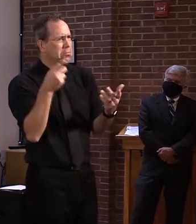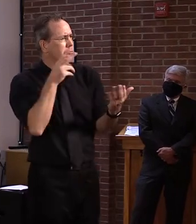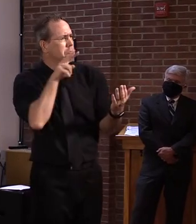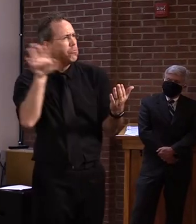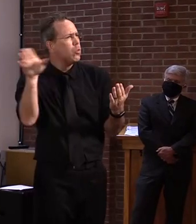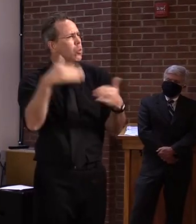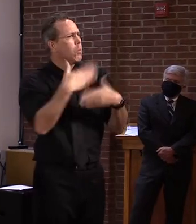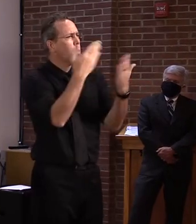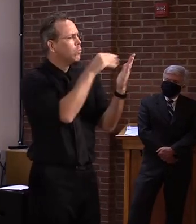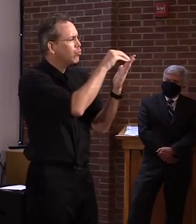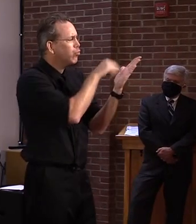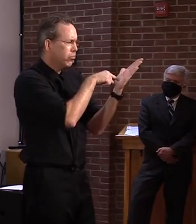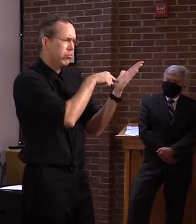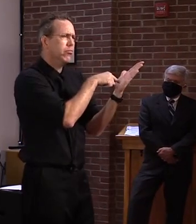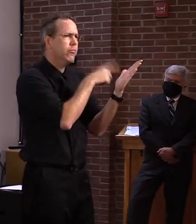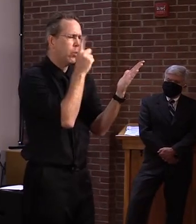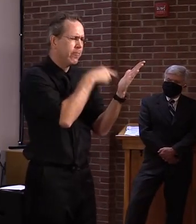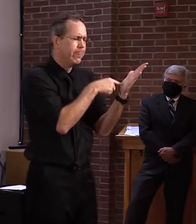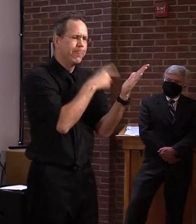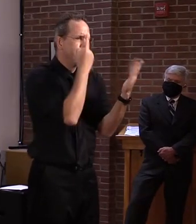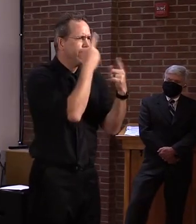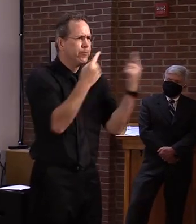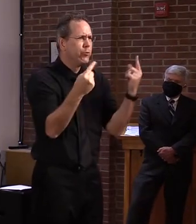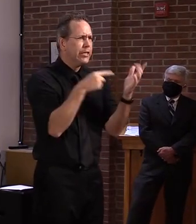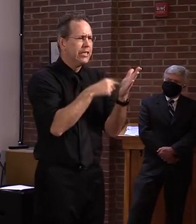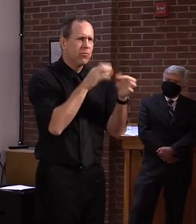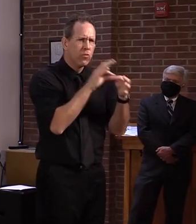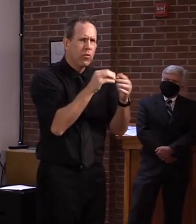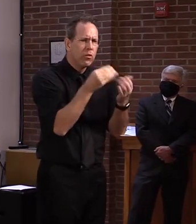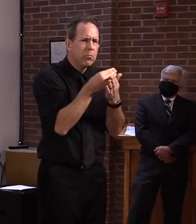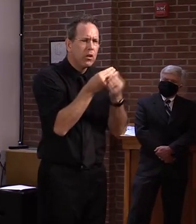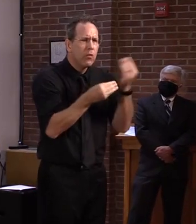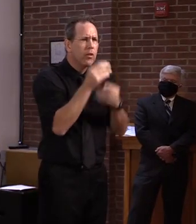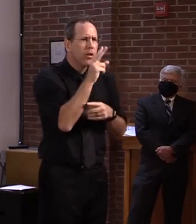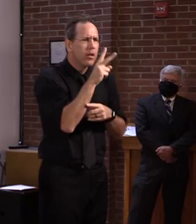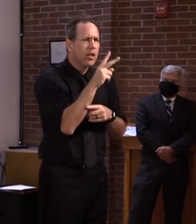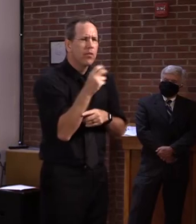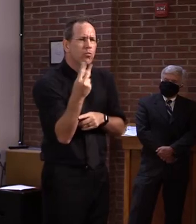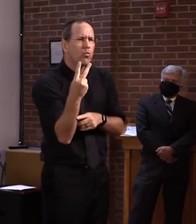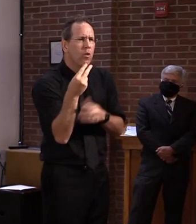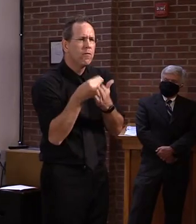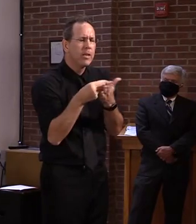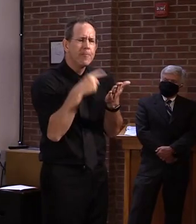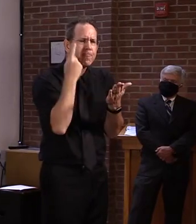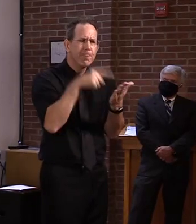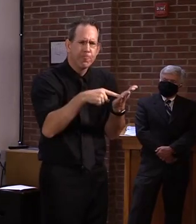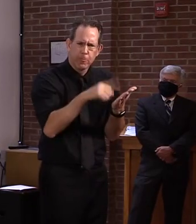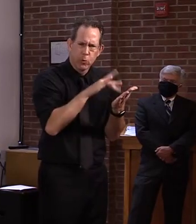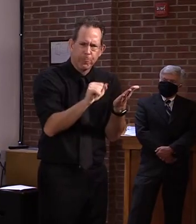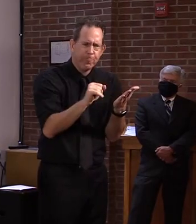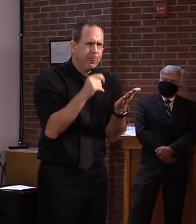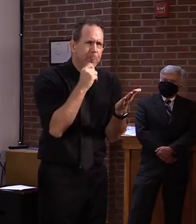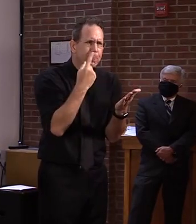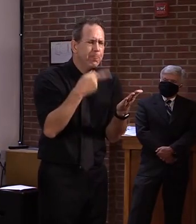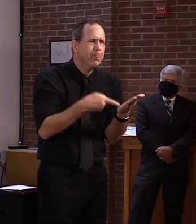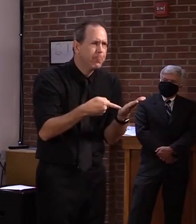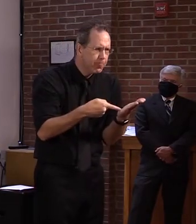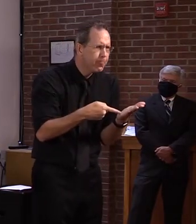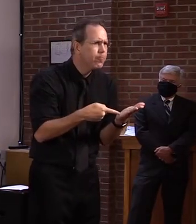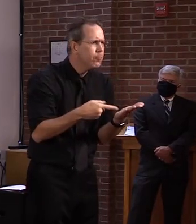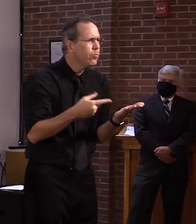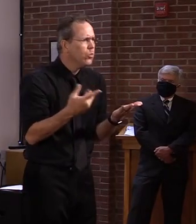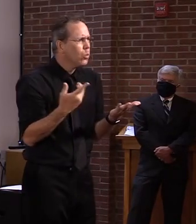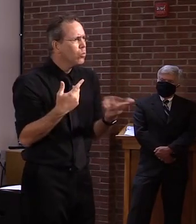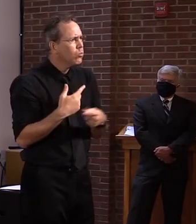we did come to conclusion with about $50 million, I believe. And we have utilized